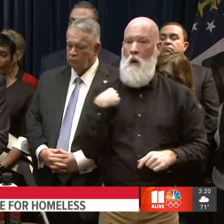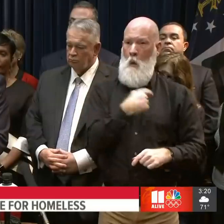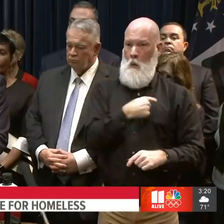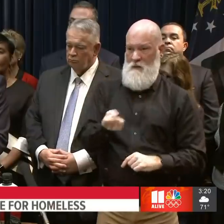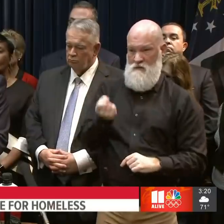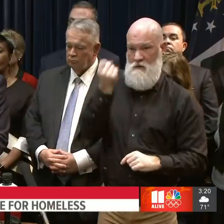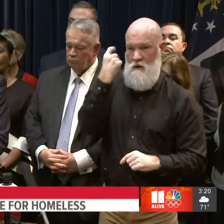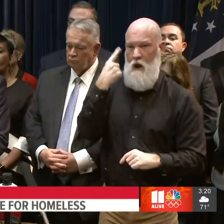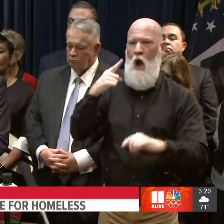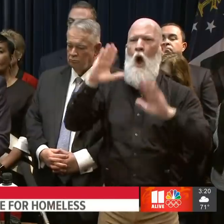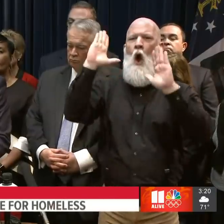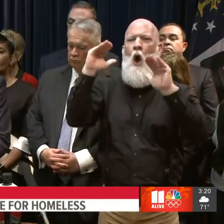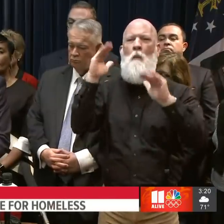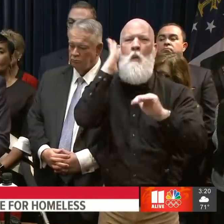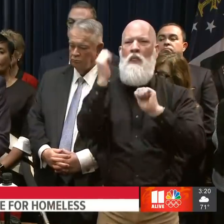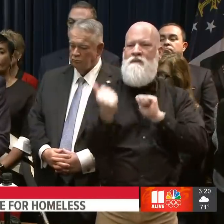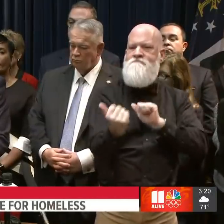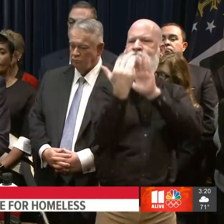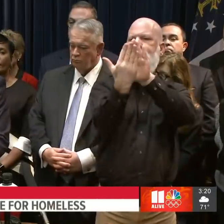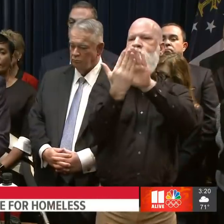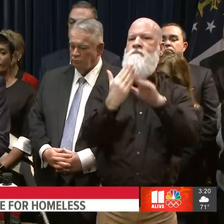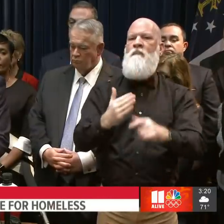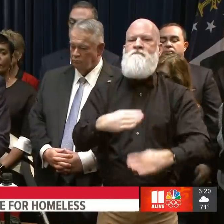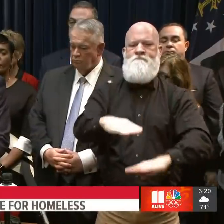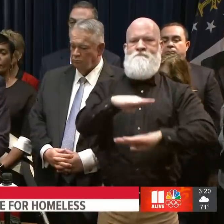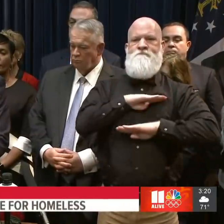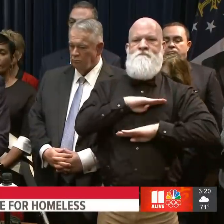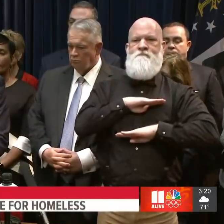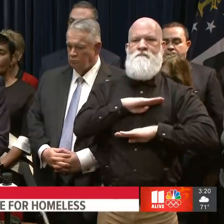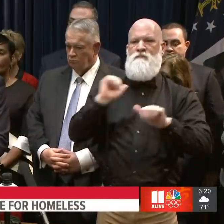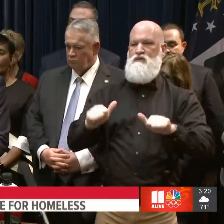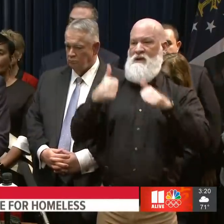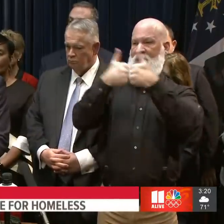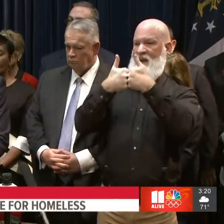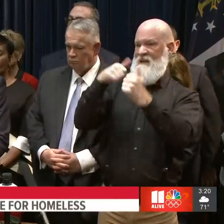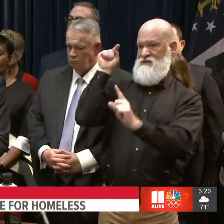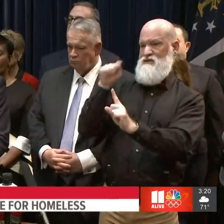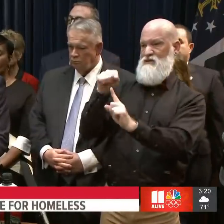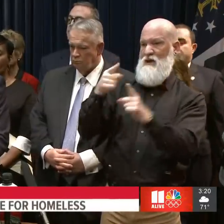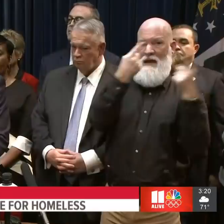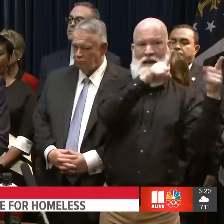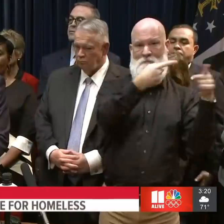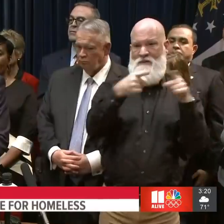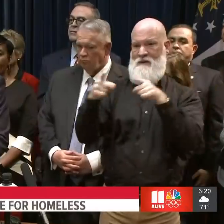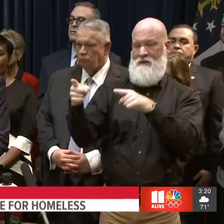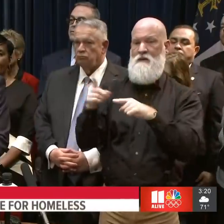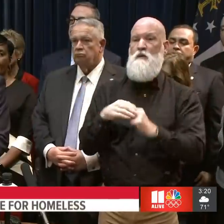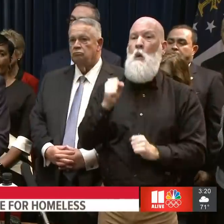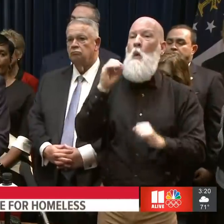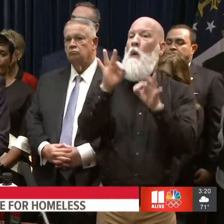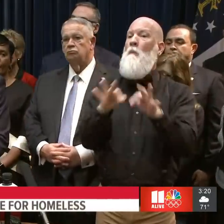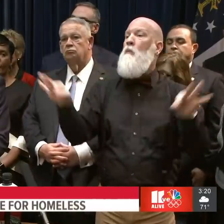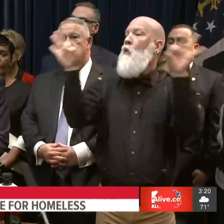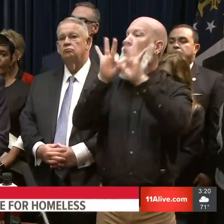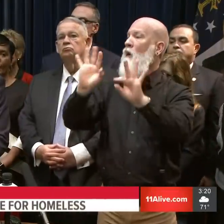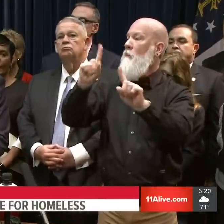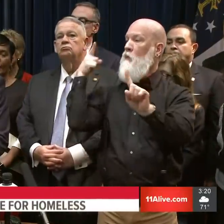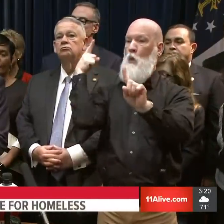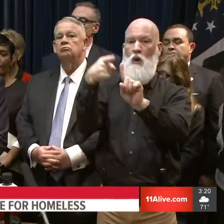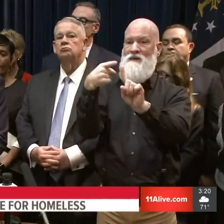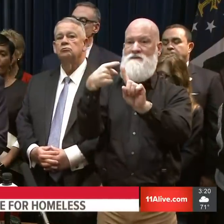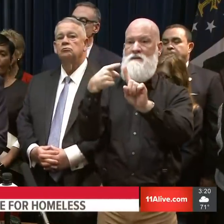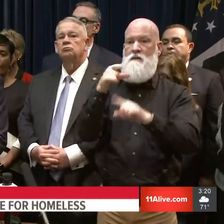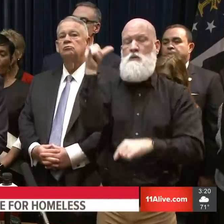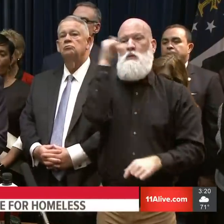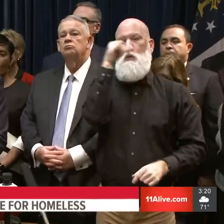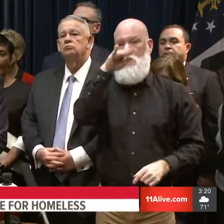Before I turn it over to my counterparts, I'd like to leave everyone with a few important points. To address real-world problems like